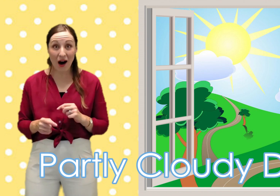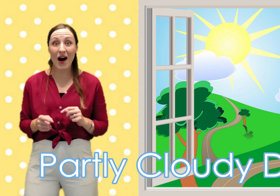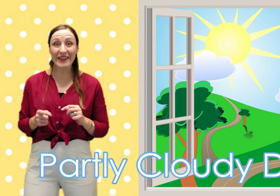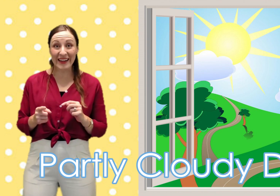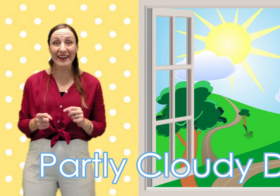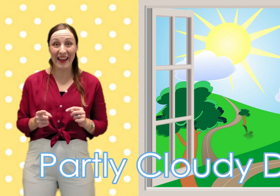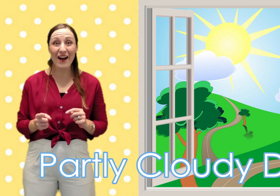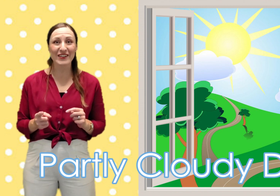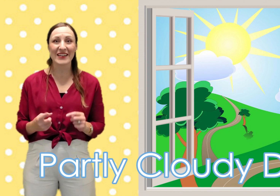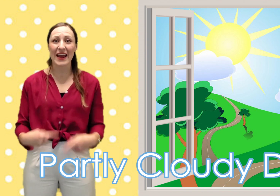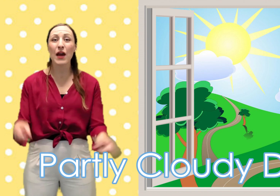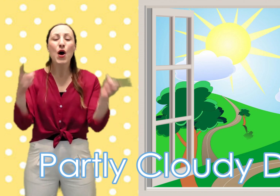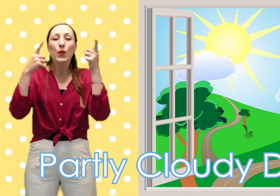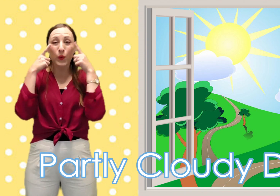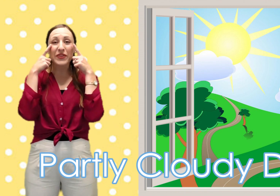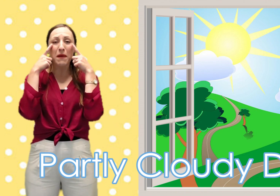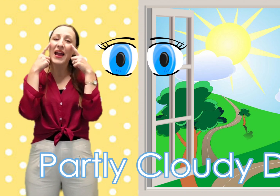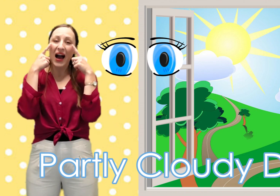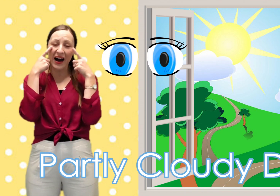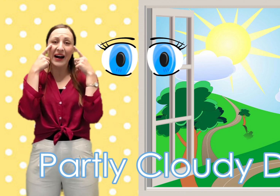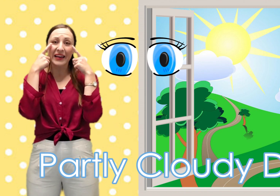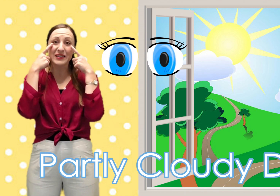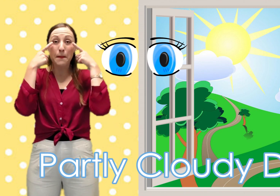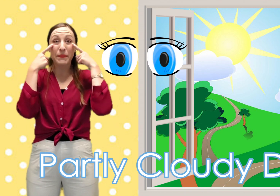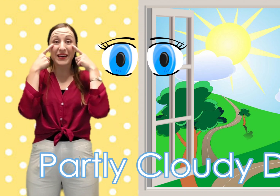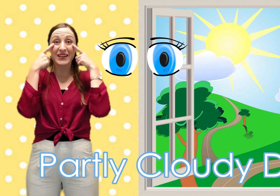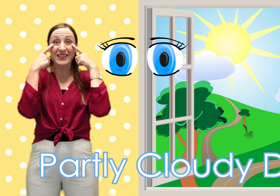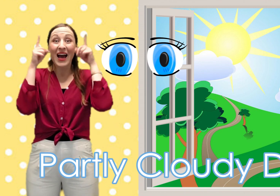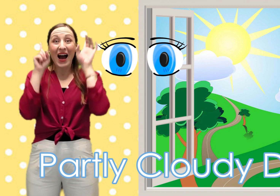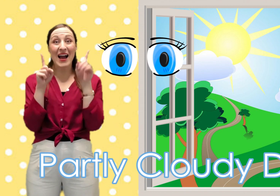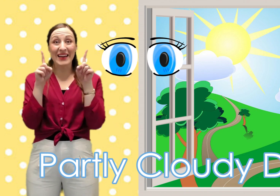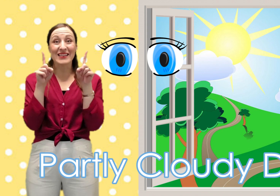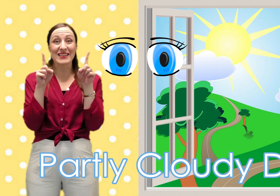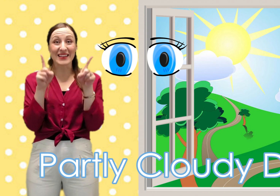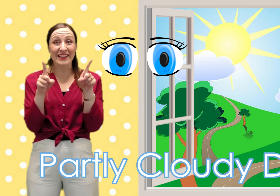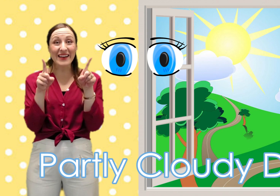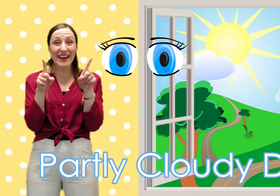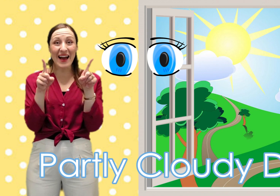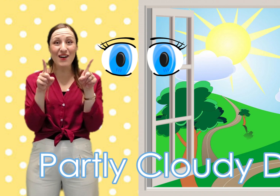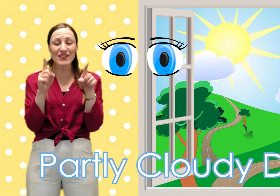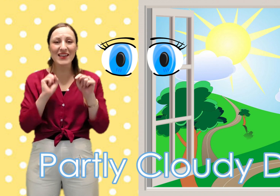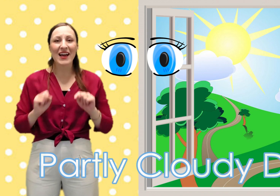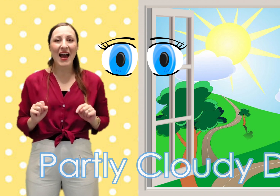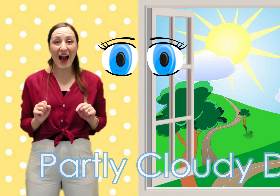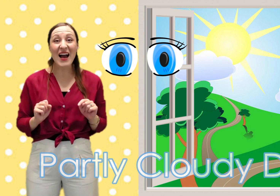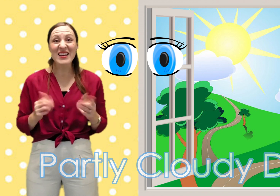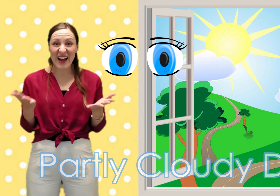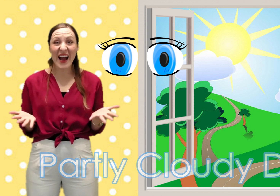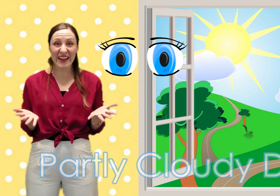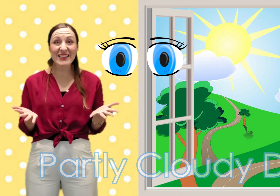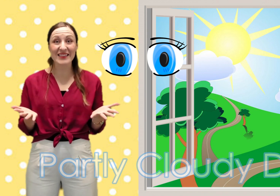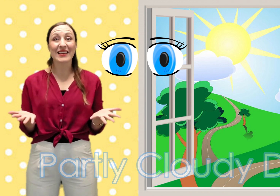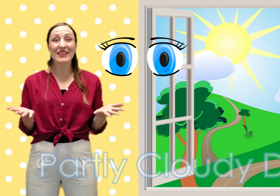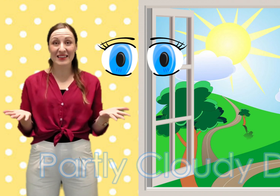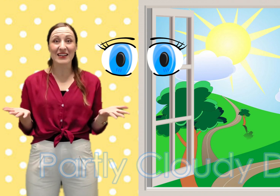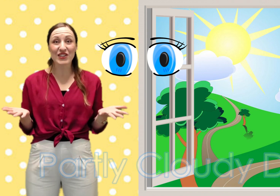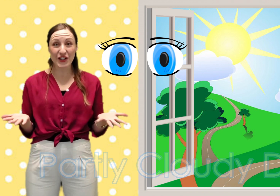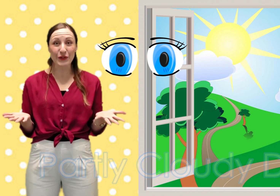partly cloudy day with my eyes because I can see the clouds and I can see the Sun too